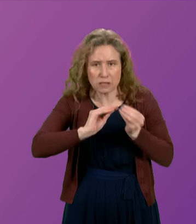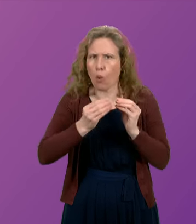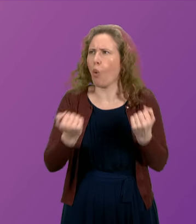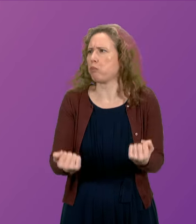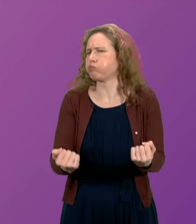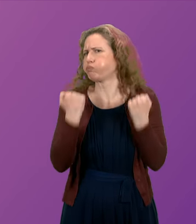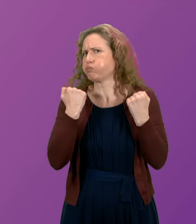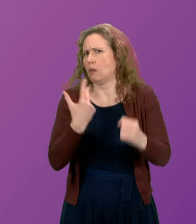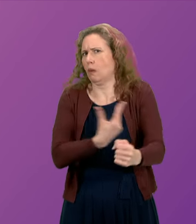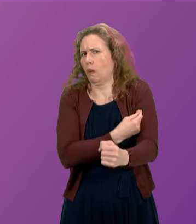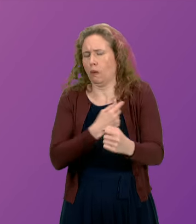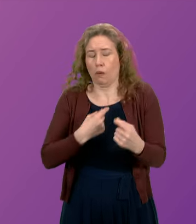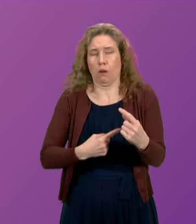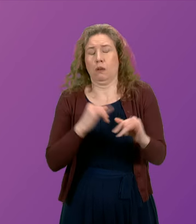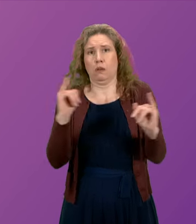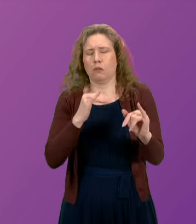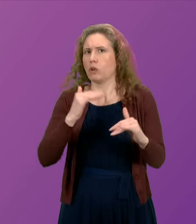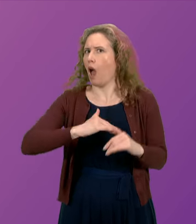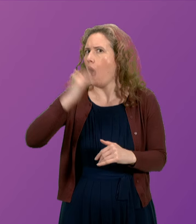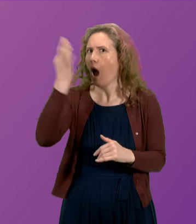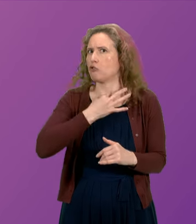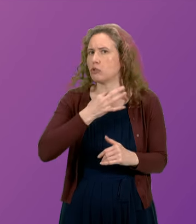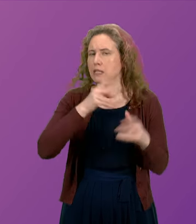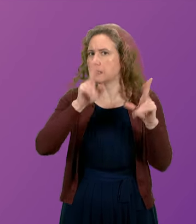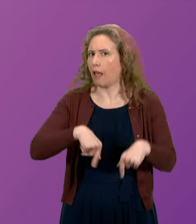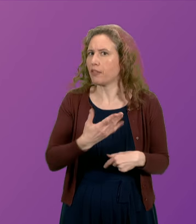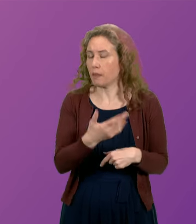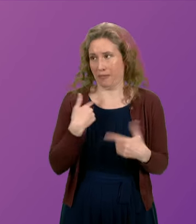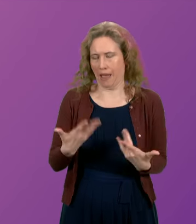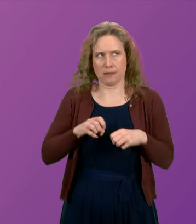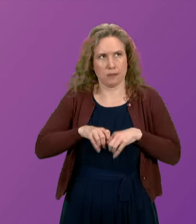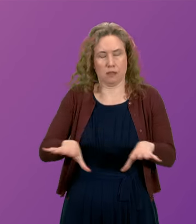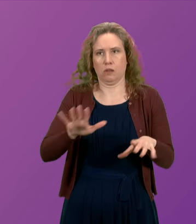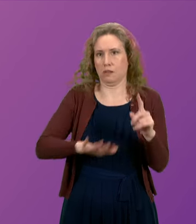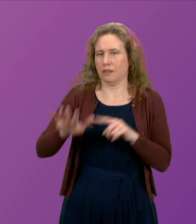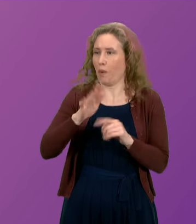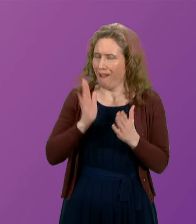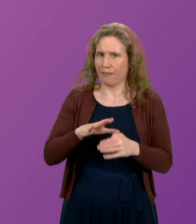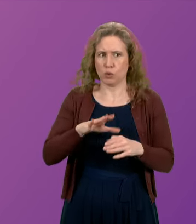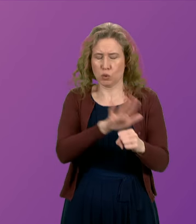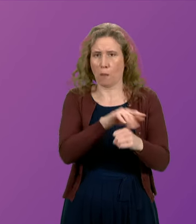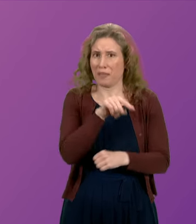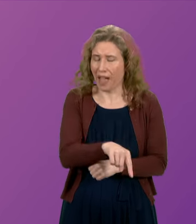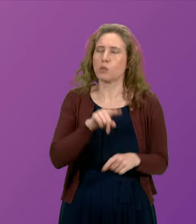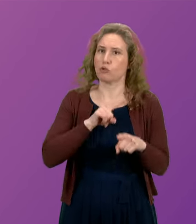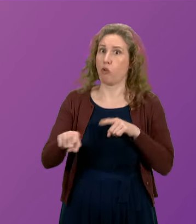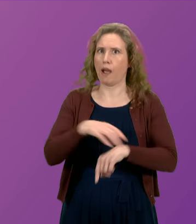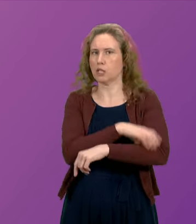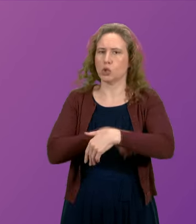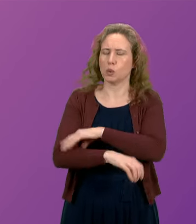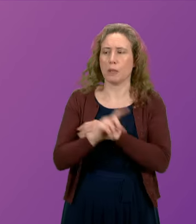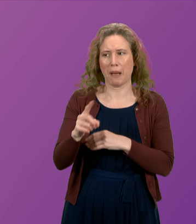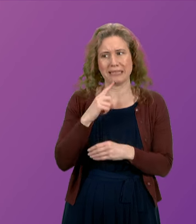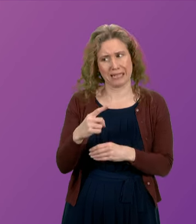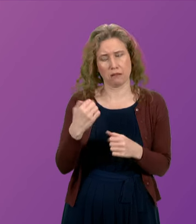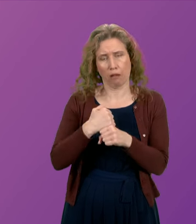are now entering into the drugs market in Scotland. That has to be tackled and we are trying to tackle that but I signal